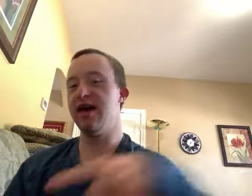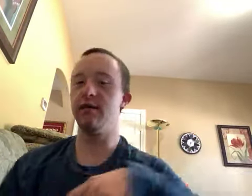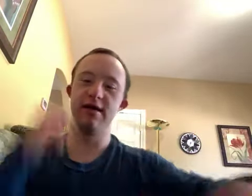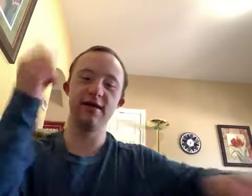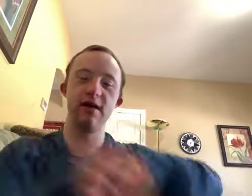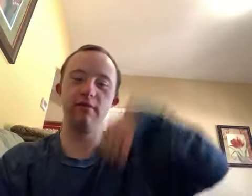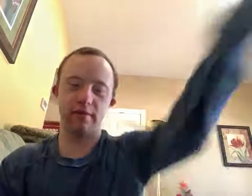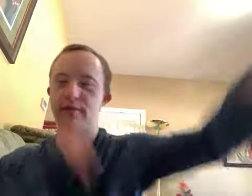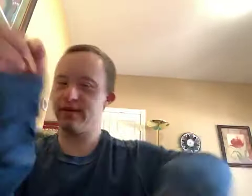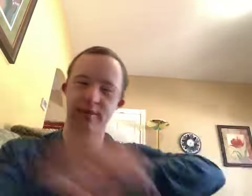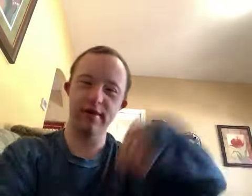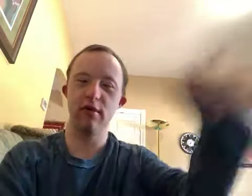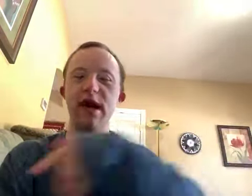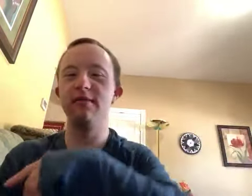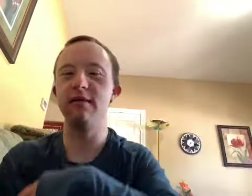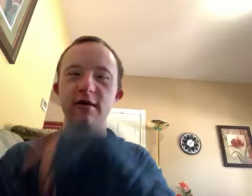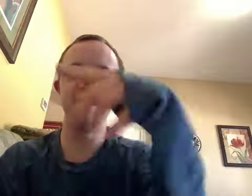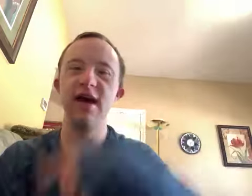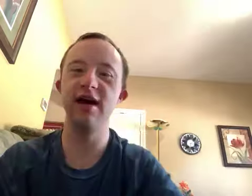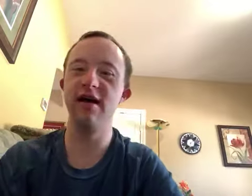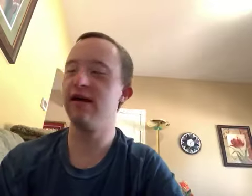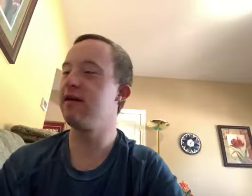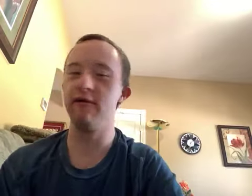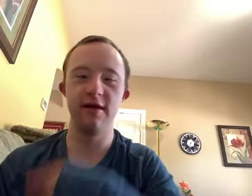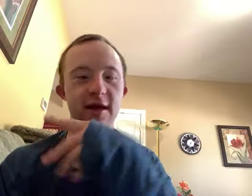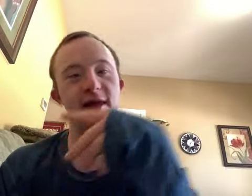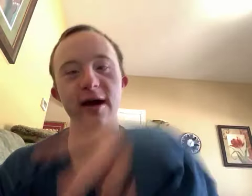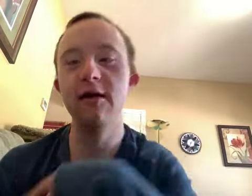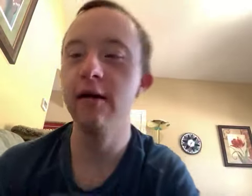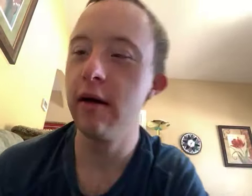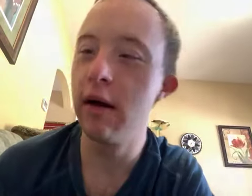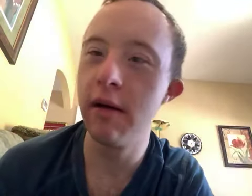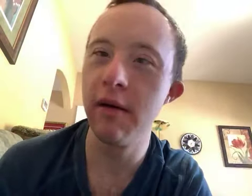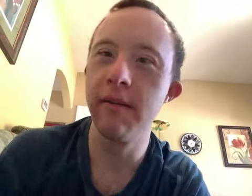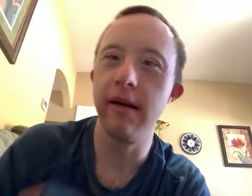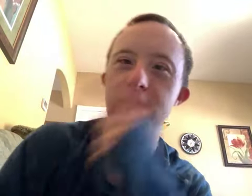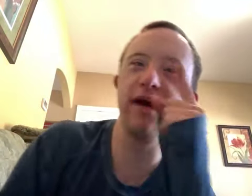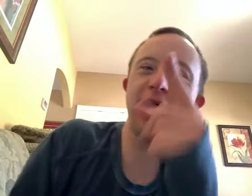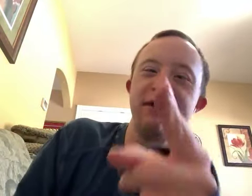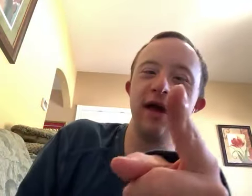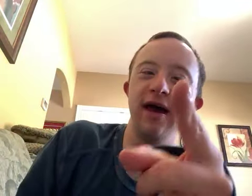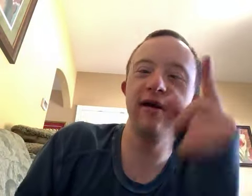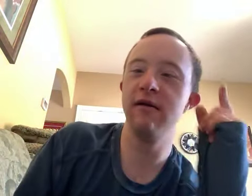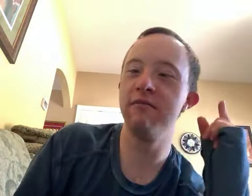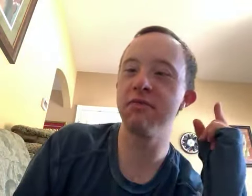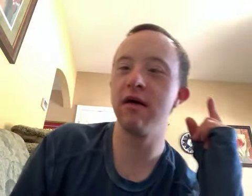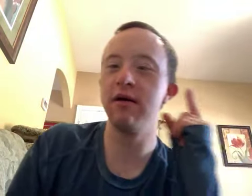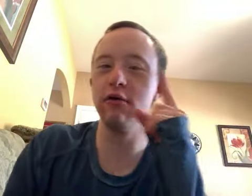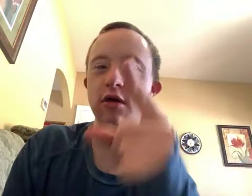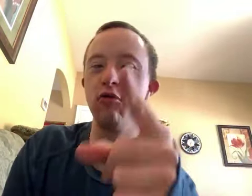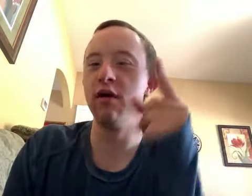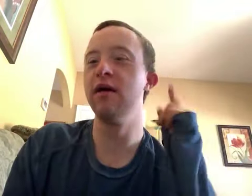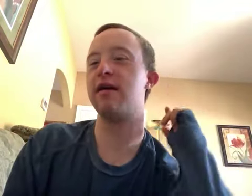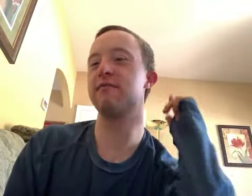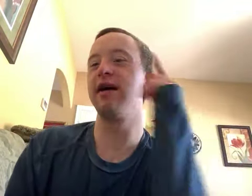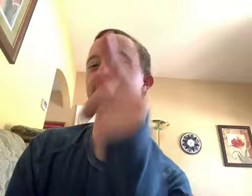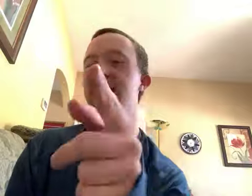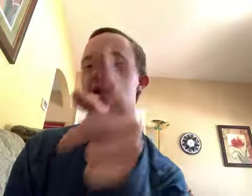Yeah. Okay. I'm going to hear. So see you later. Be happy day. YouTube is my happy day.